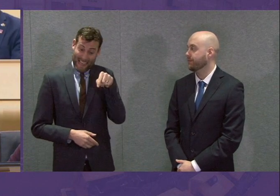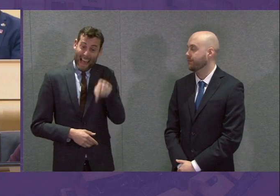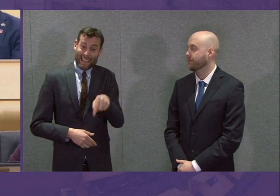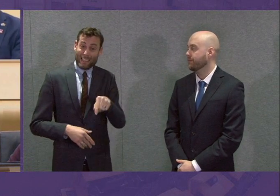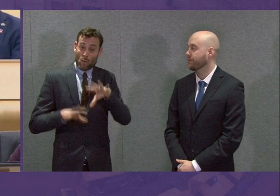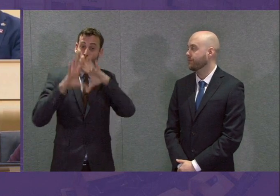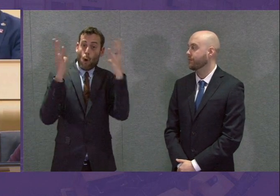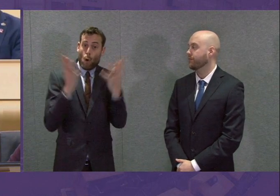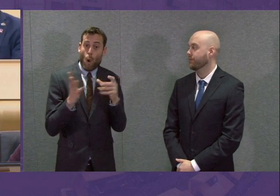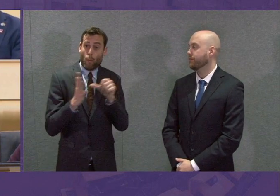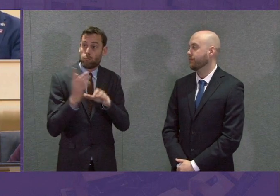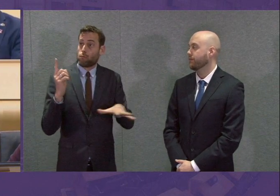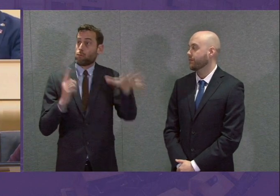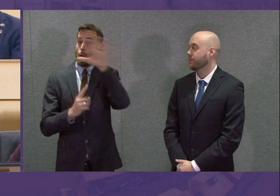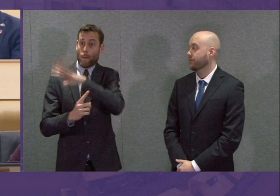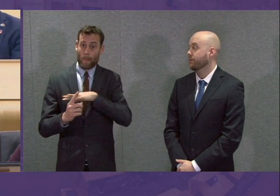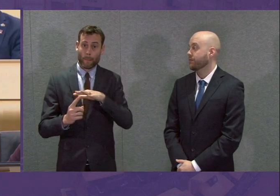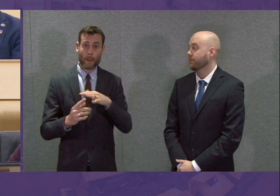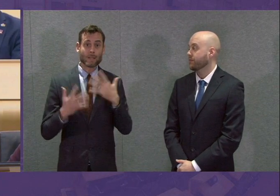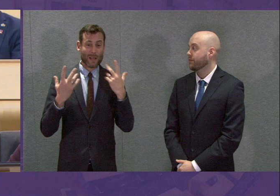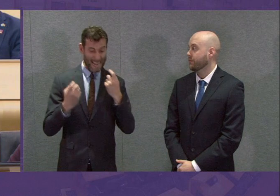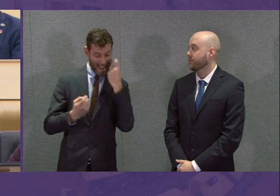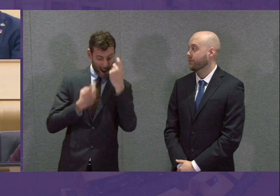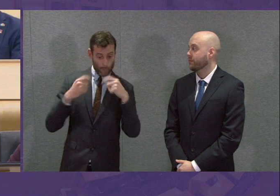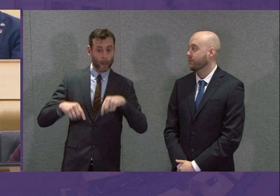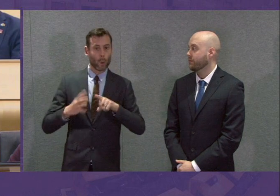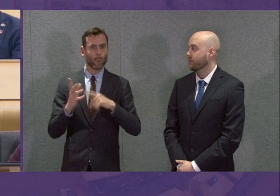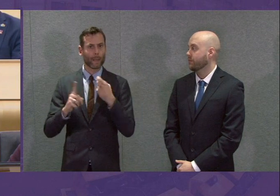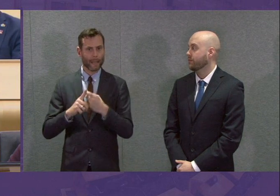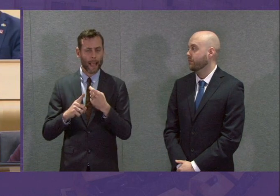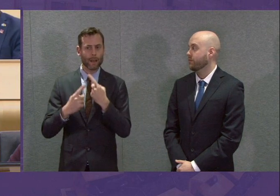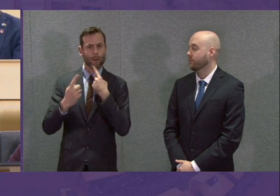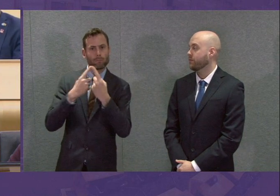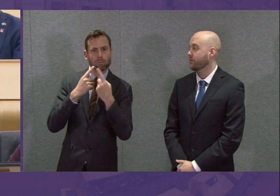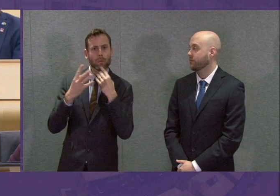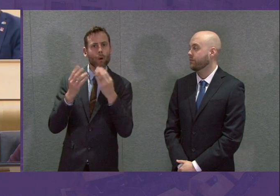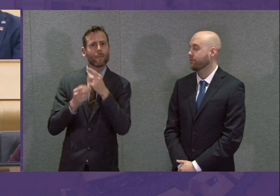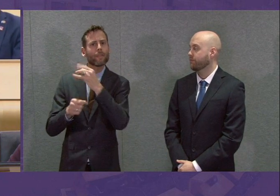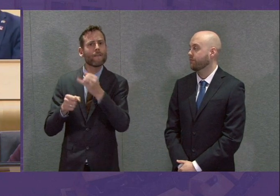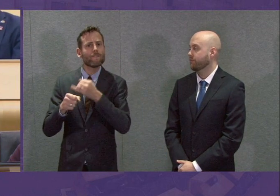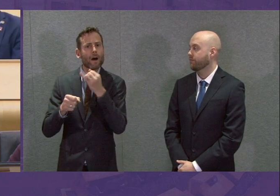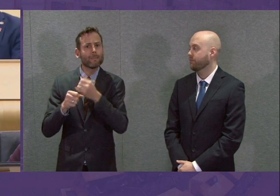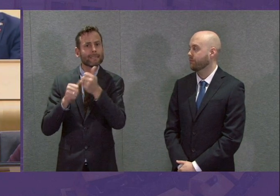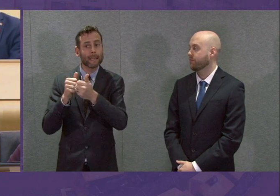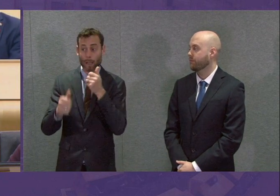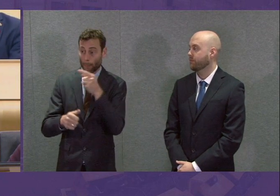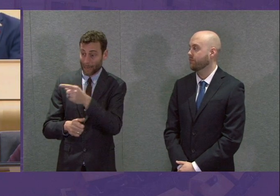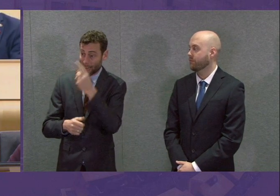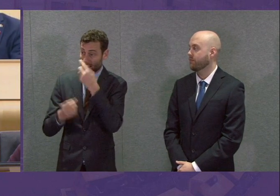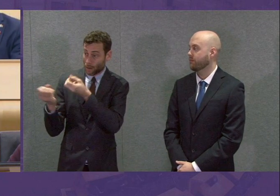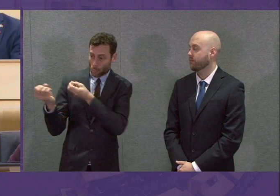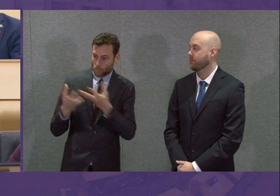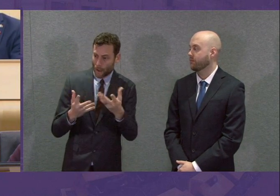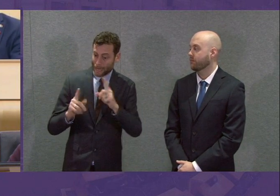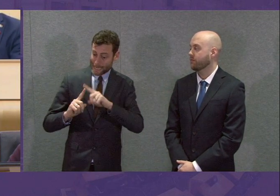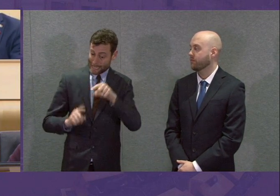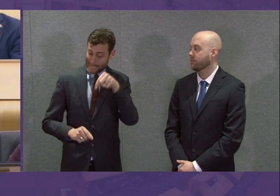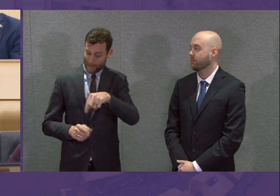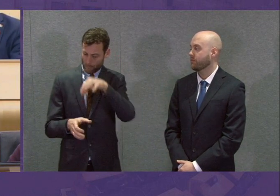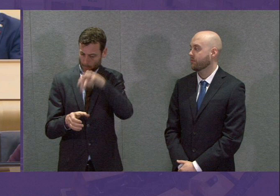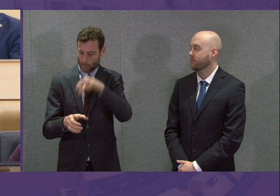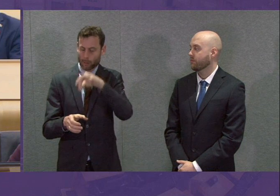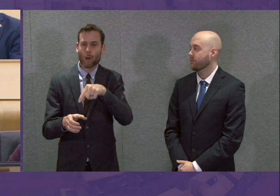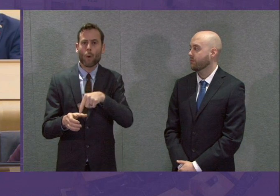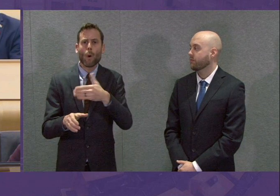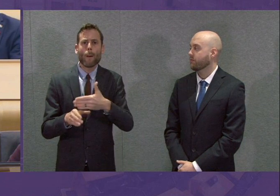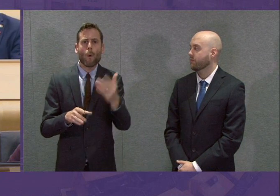are discussions happening in the UK with pharmaceutical companies about the provision of new and quicker types of tests. I hope